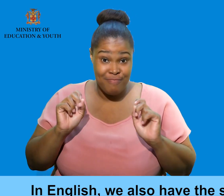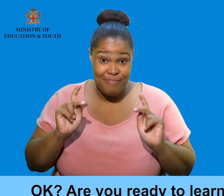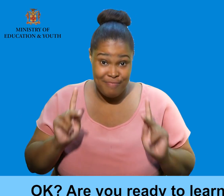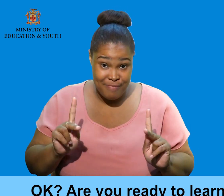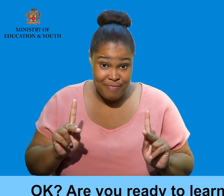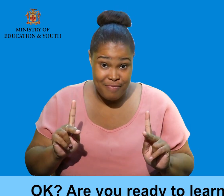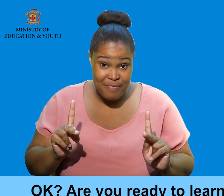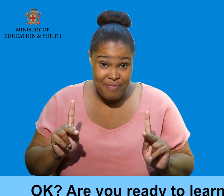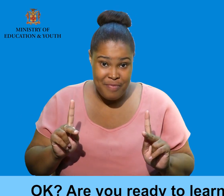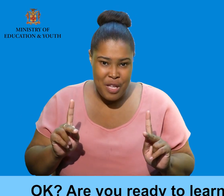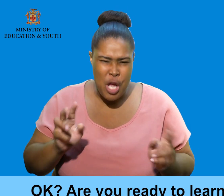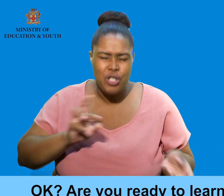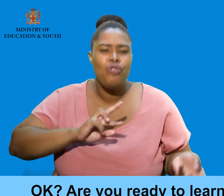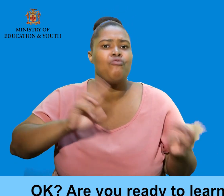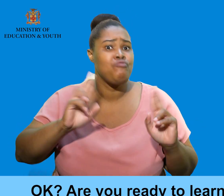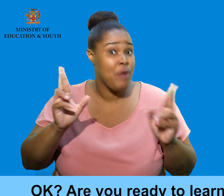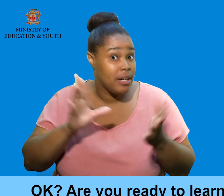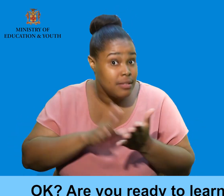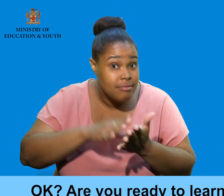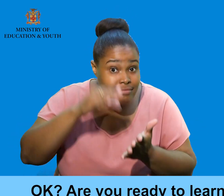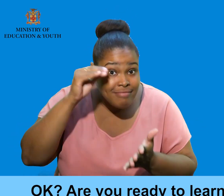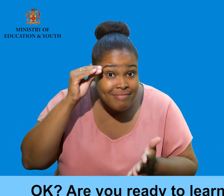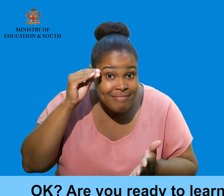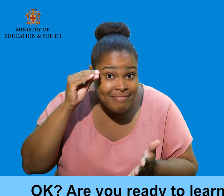Okay? Are you ready to learn?